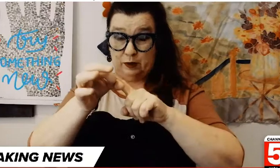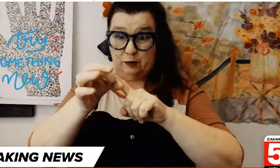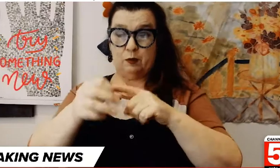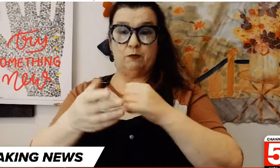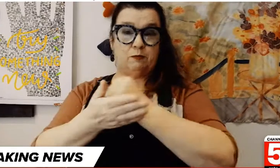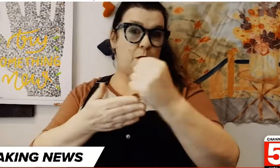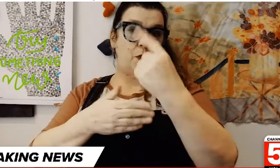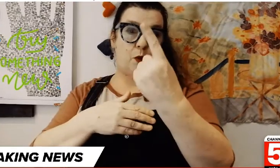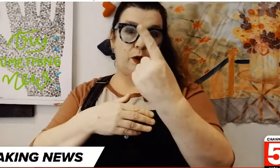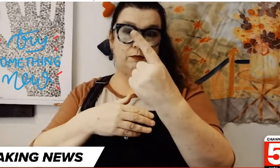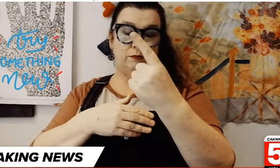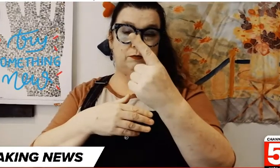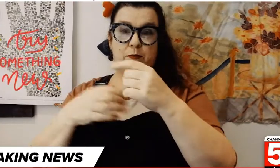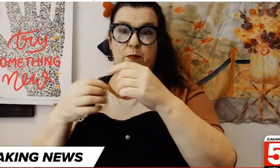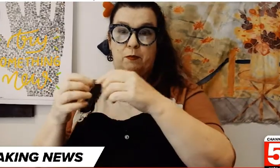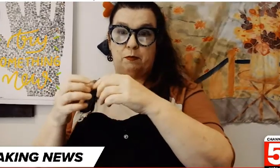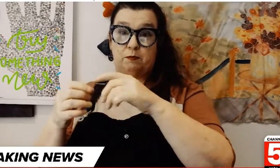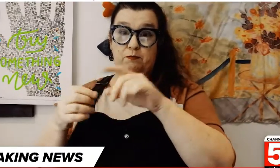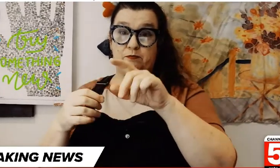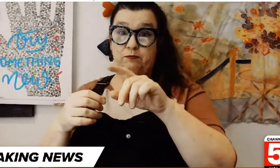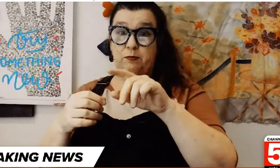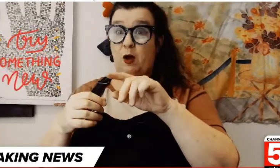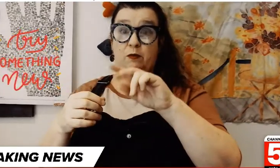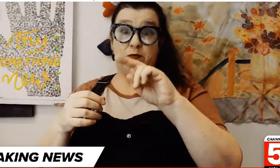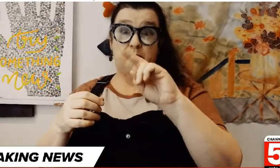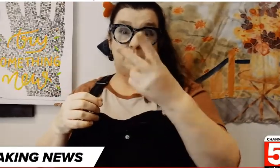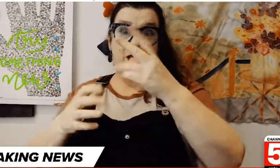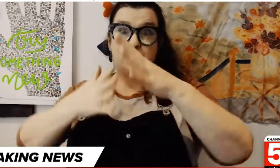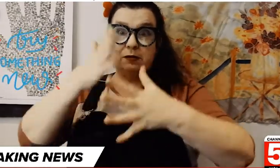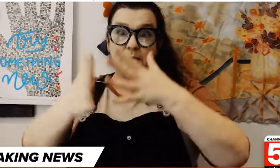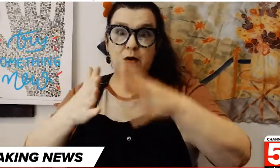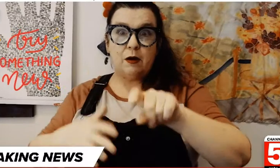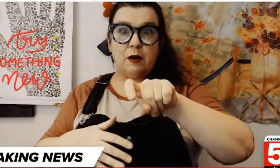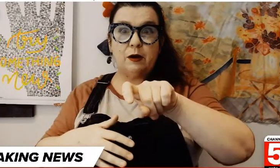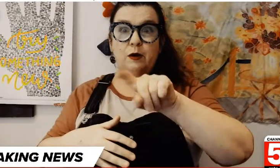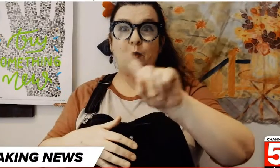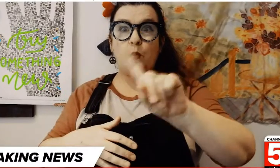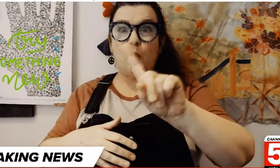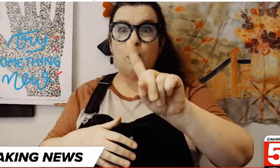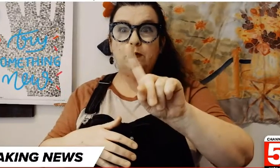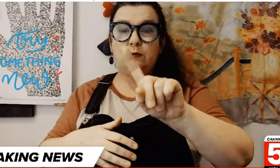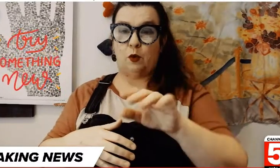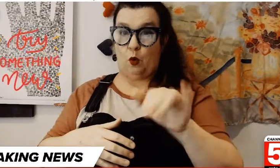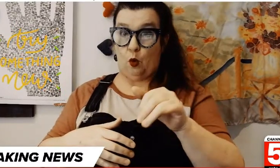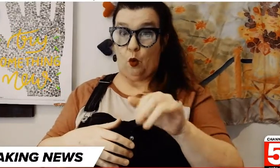example with six questions so number one could be there's a sign what's